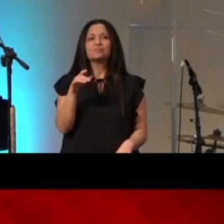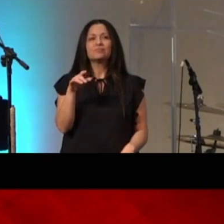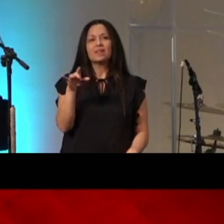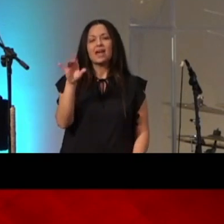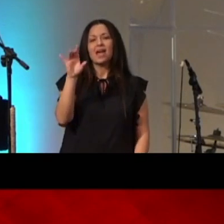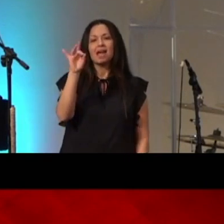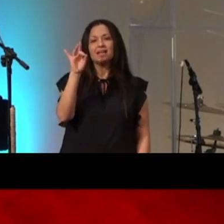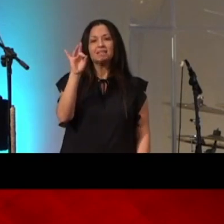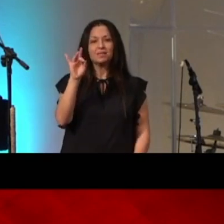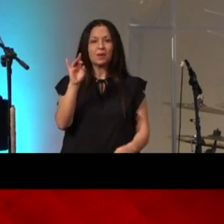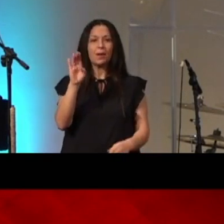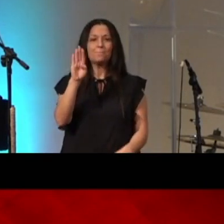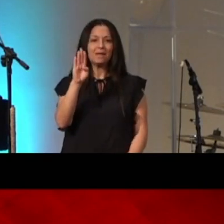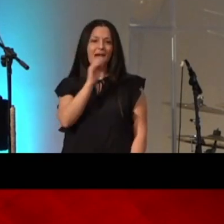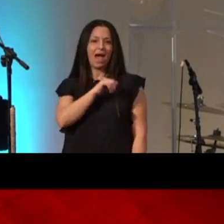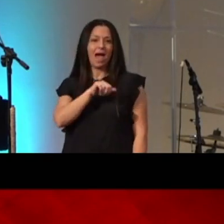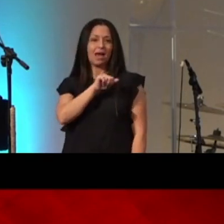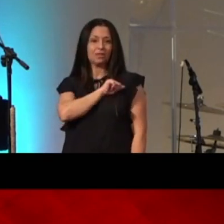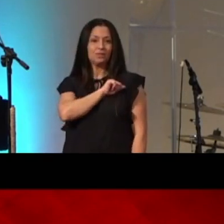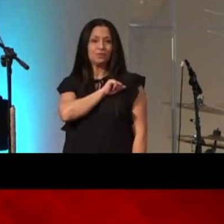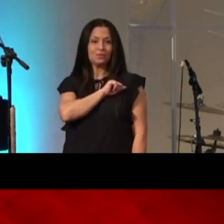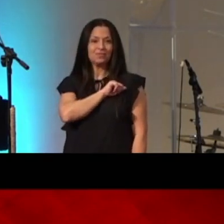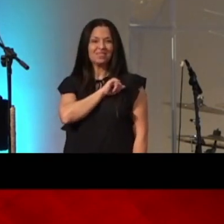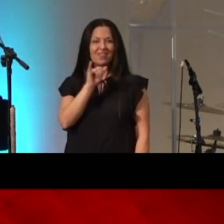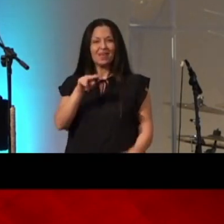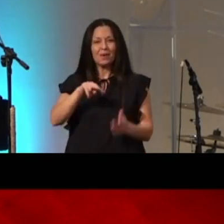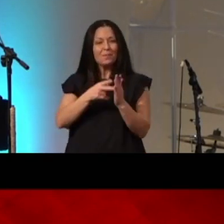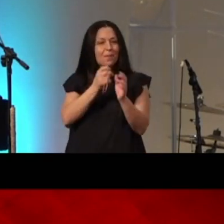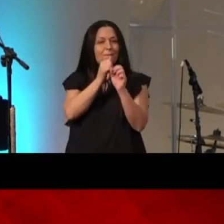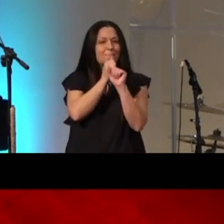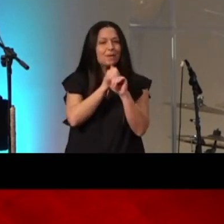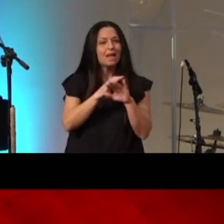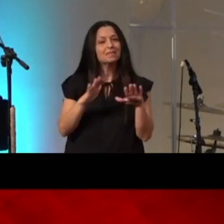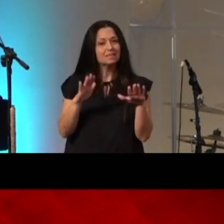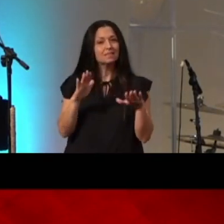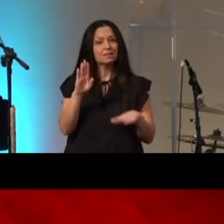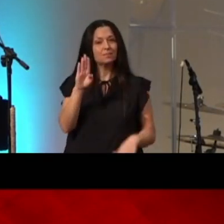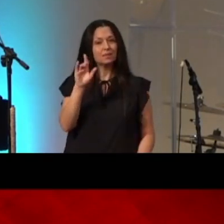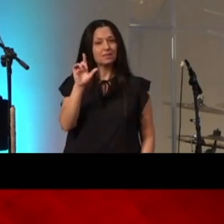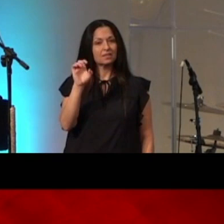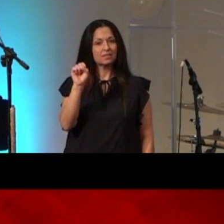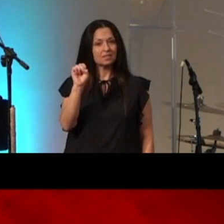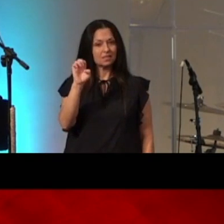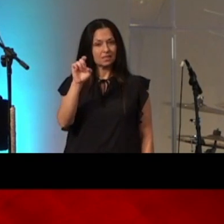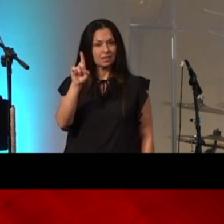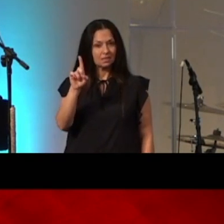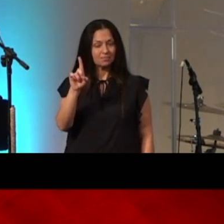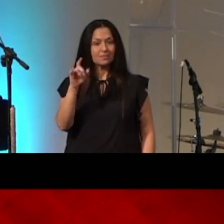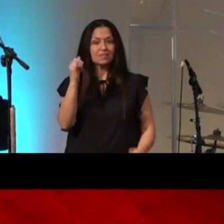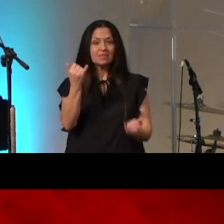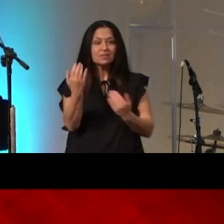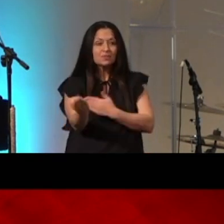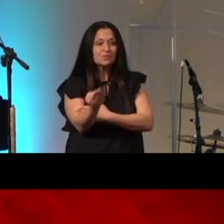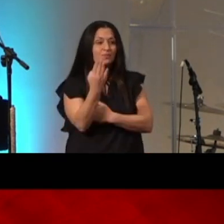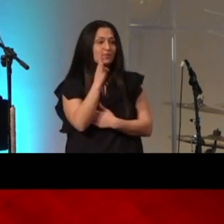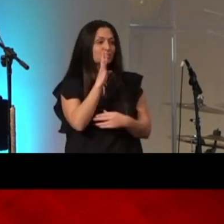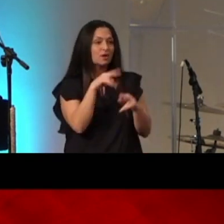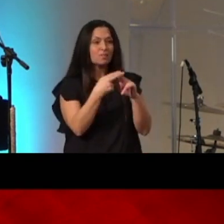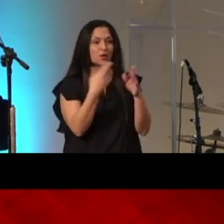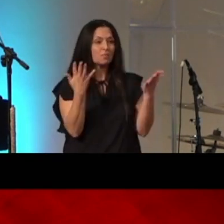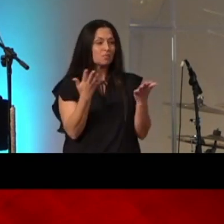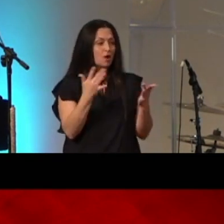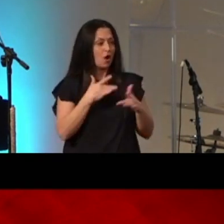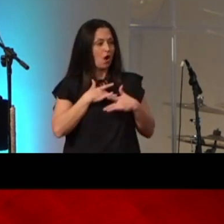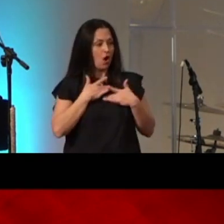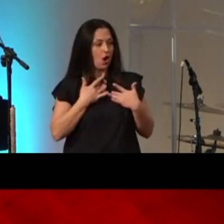blessed and this morning what we're going to talk about is we're going to talk about hearts and so matthew